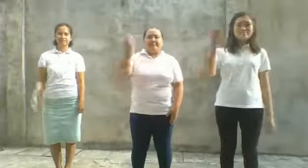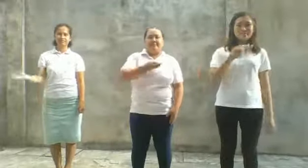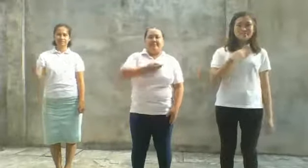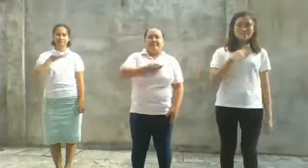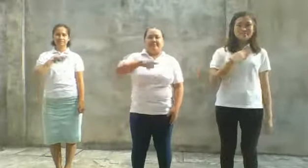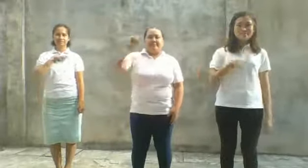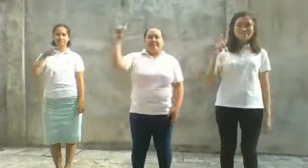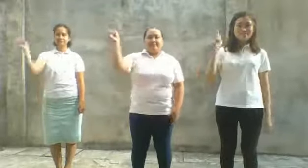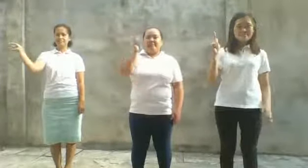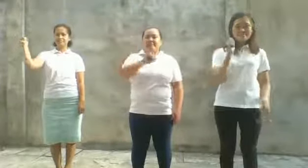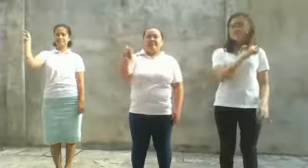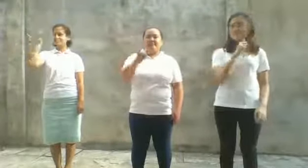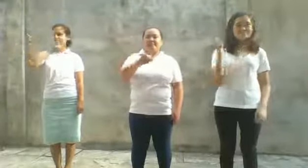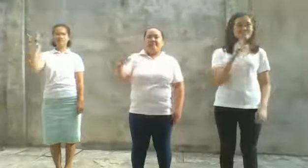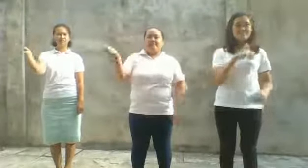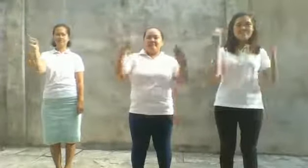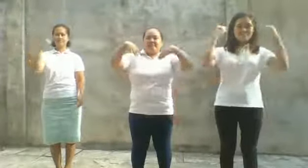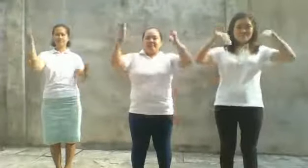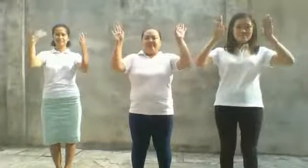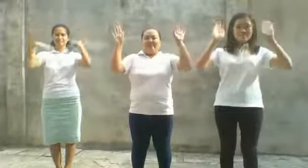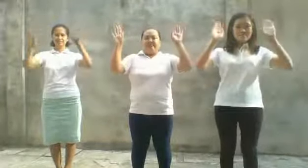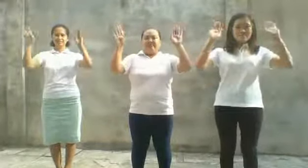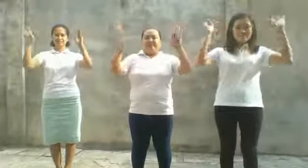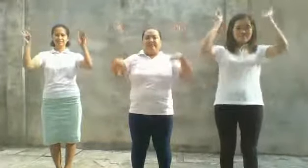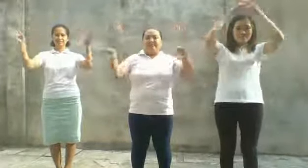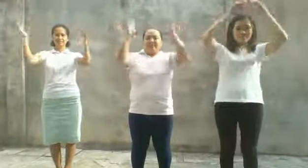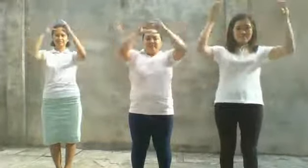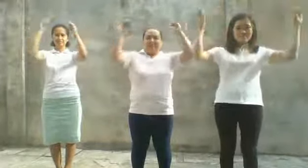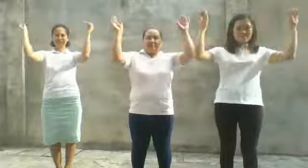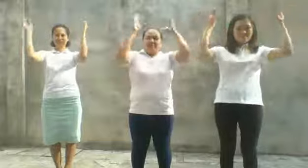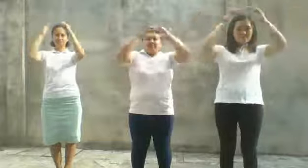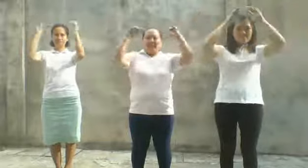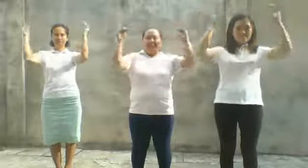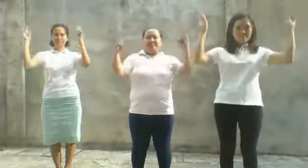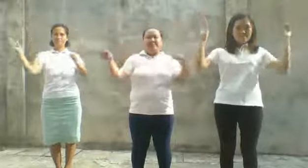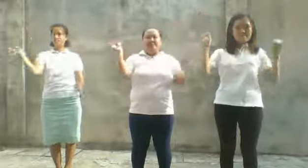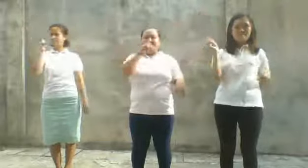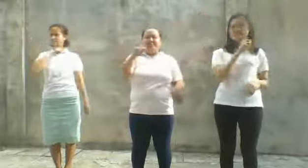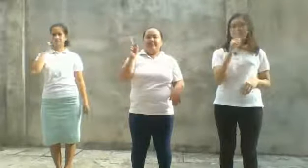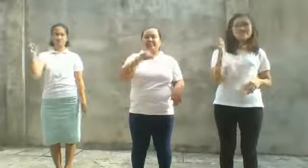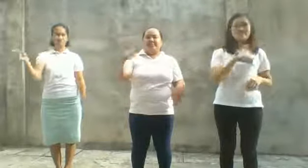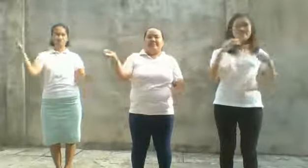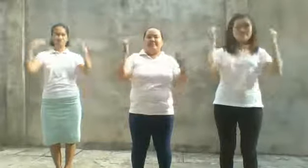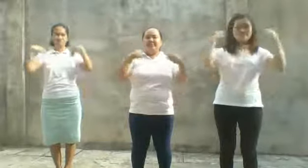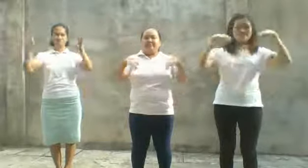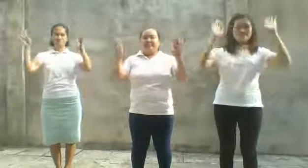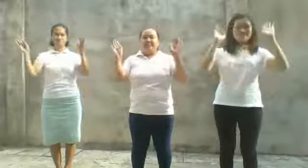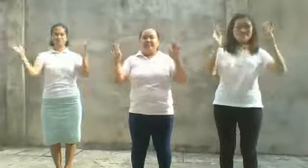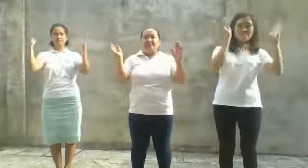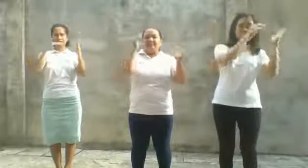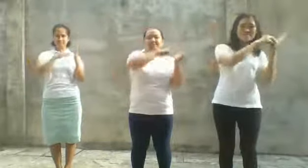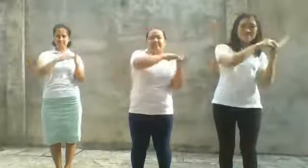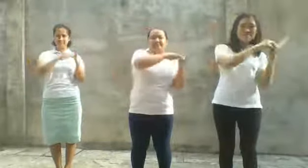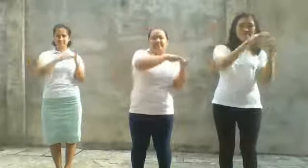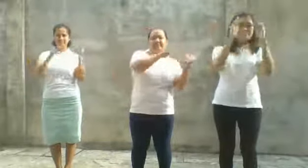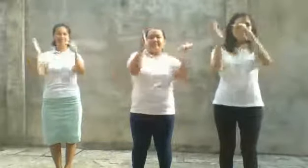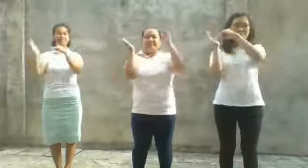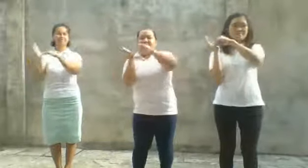Our God doesn't give up, Moses didn't give up, or and